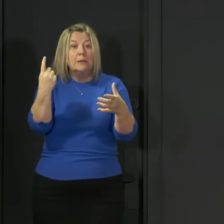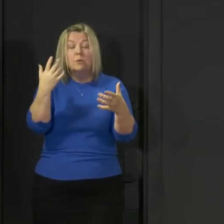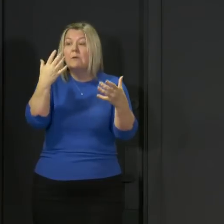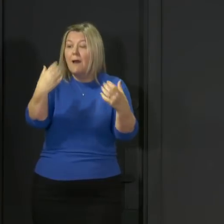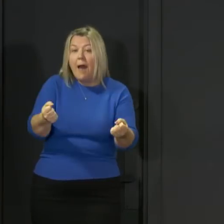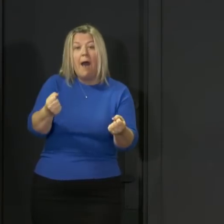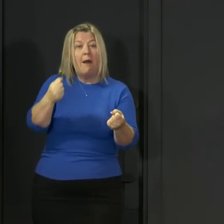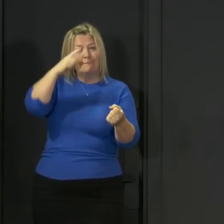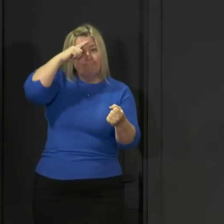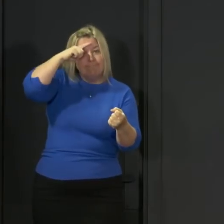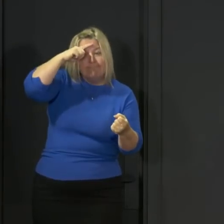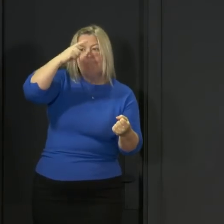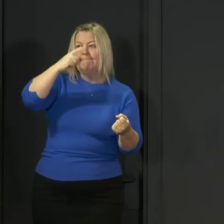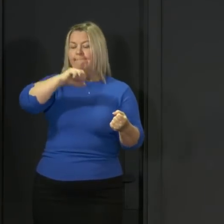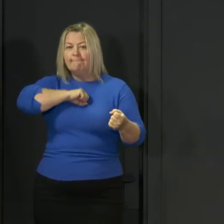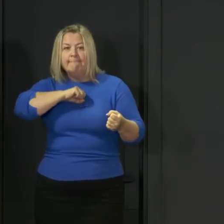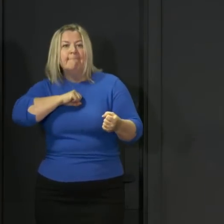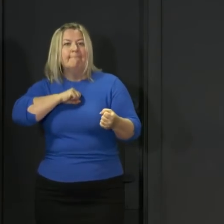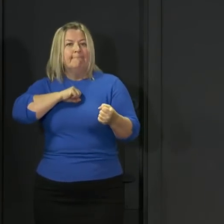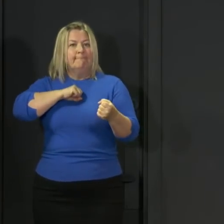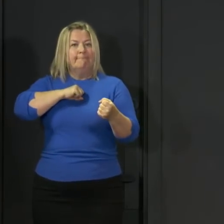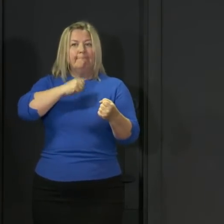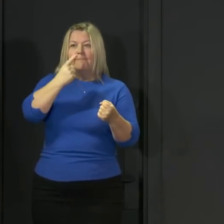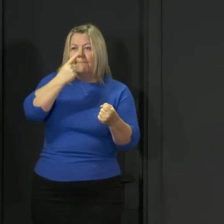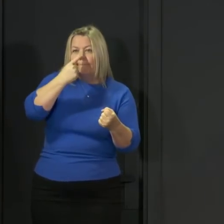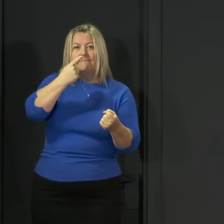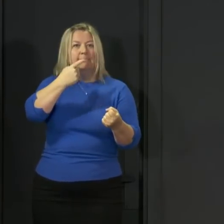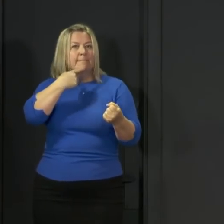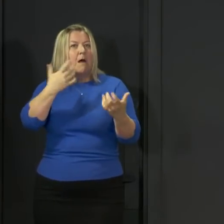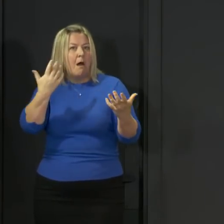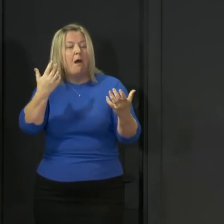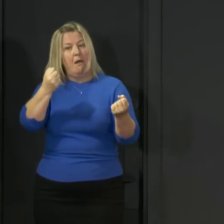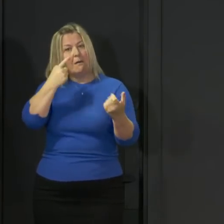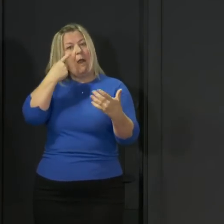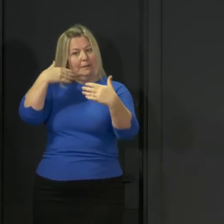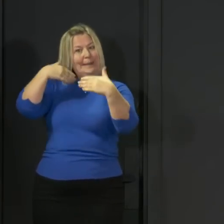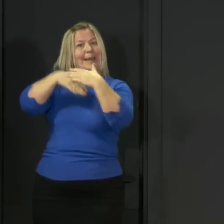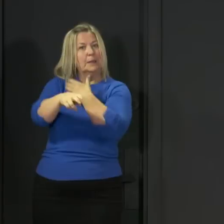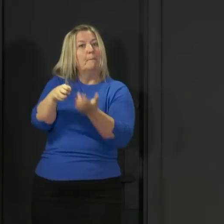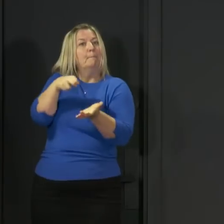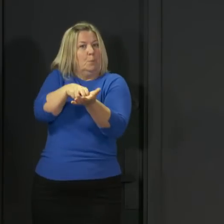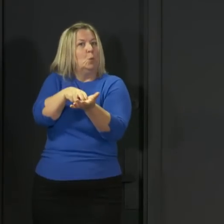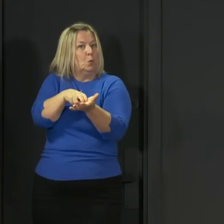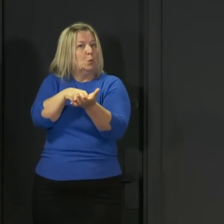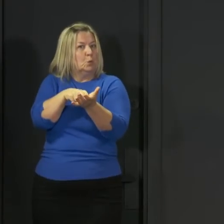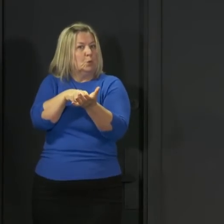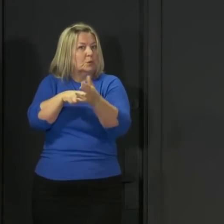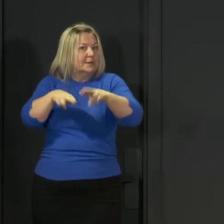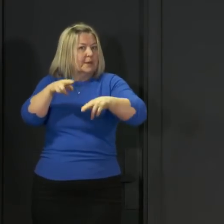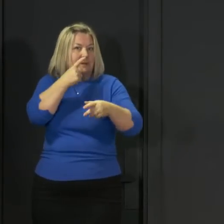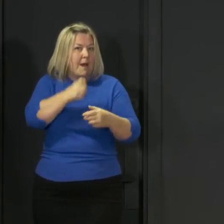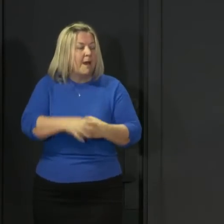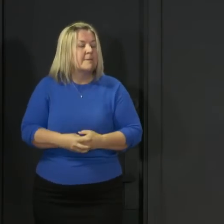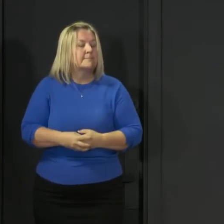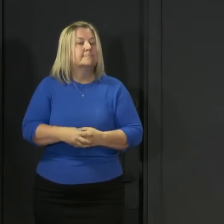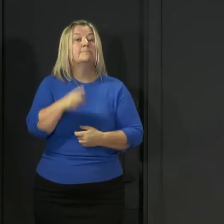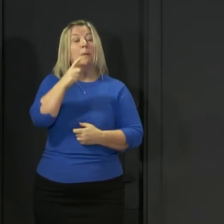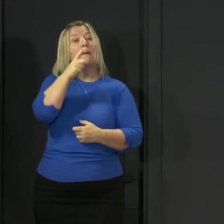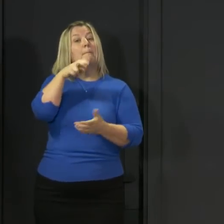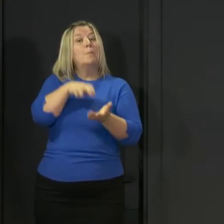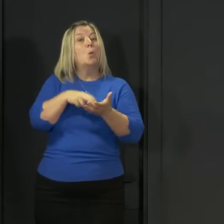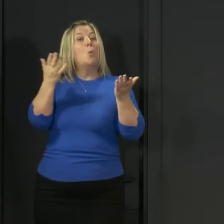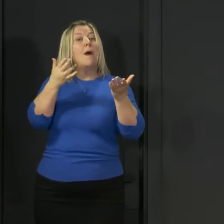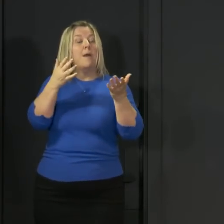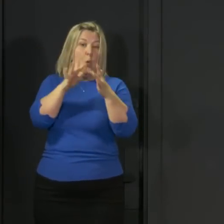out if they have the virus and will therefore be able to know whether or not they should be isolating. Tests can be booked